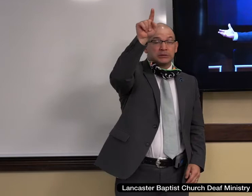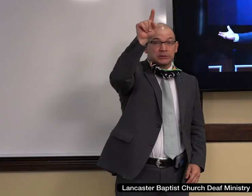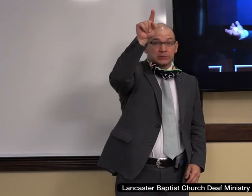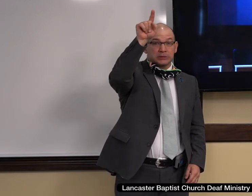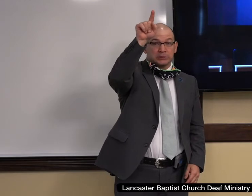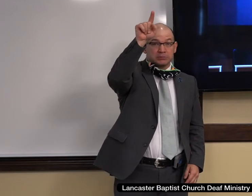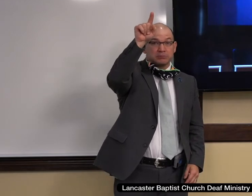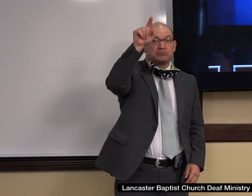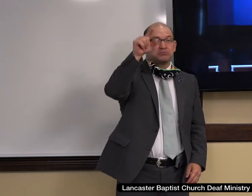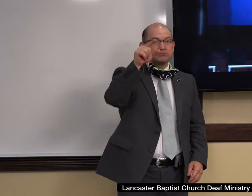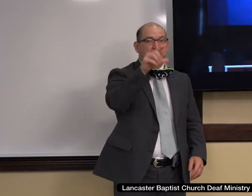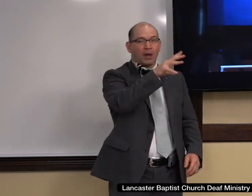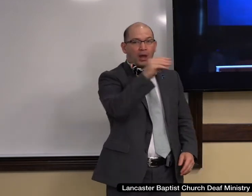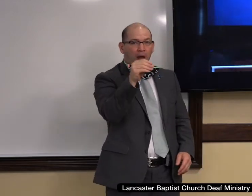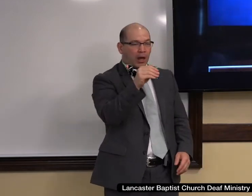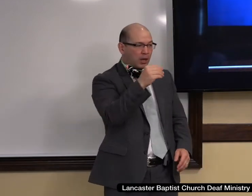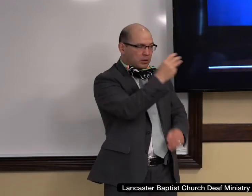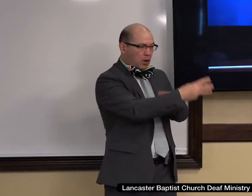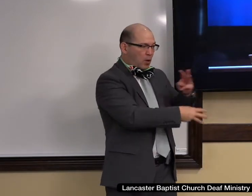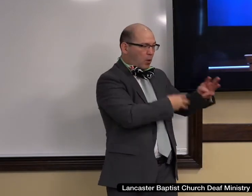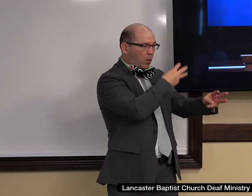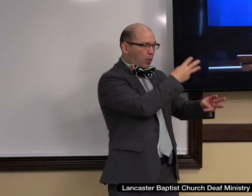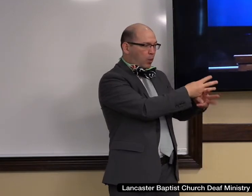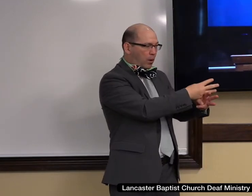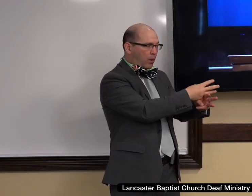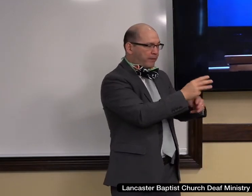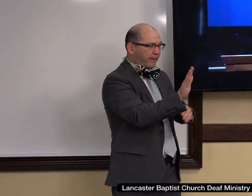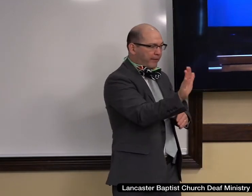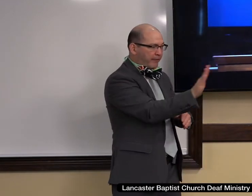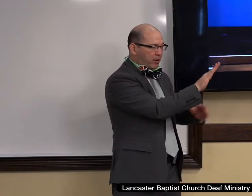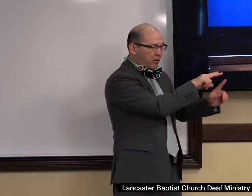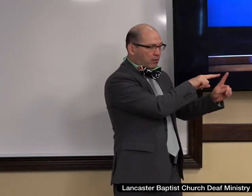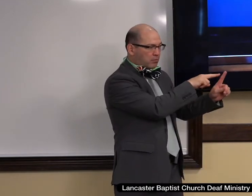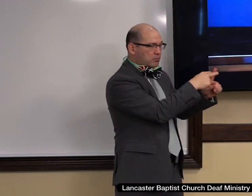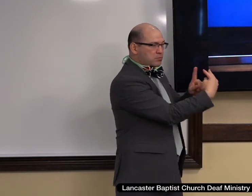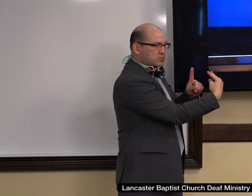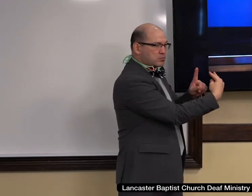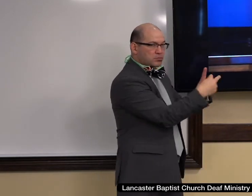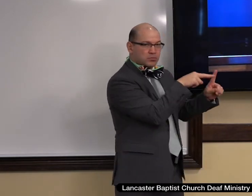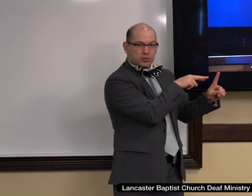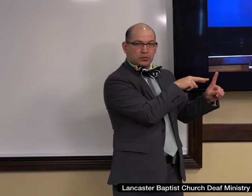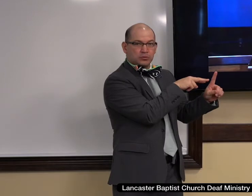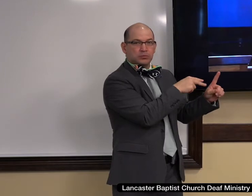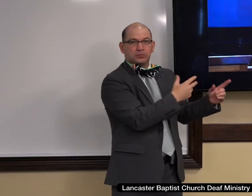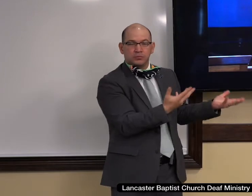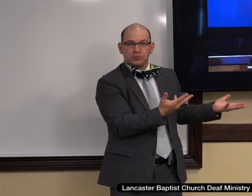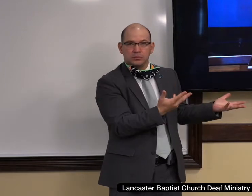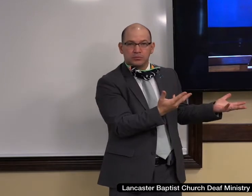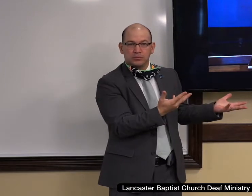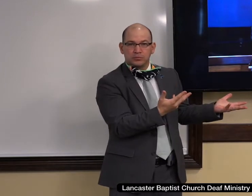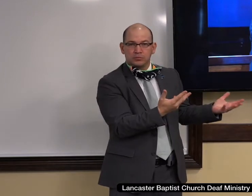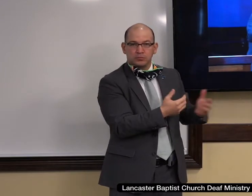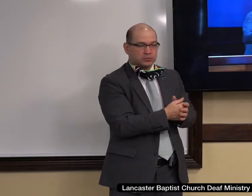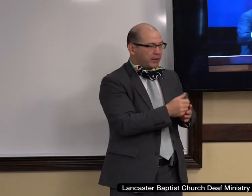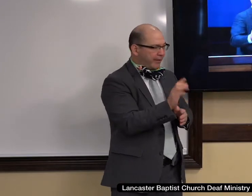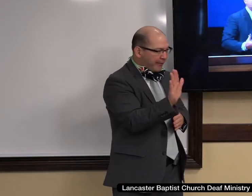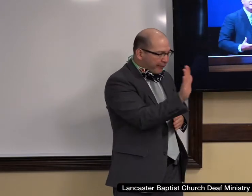everything is filtered through one's paradigm or through one's personal foundation. Every decision is based